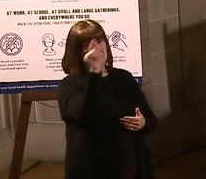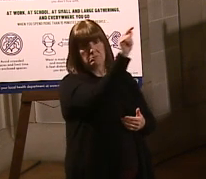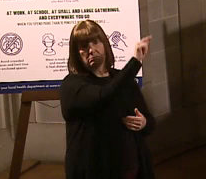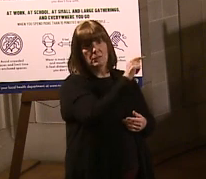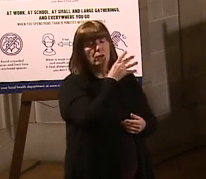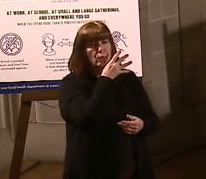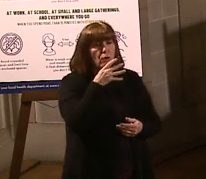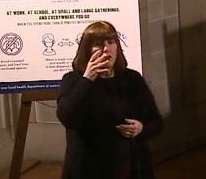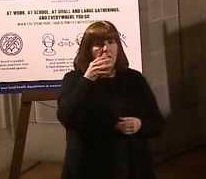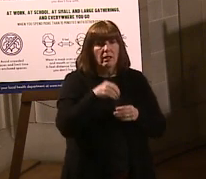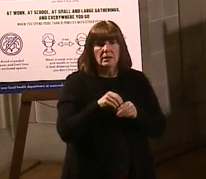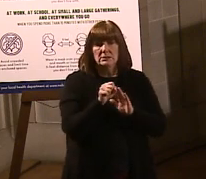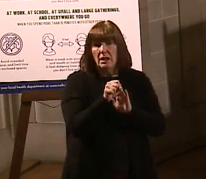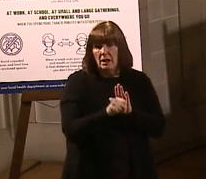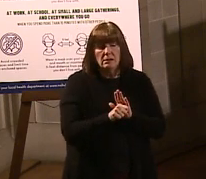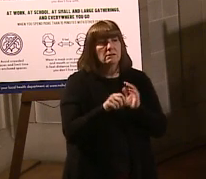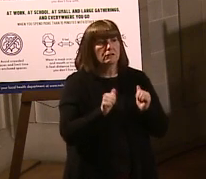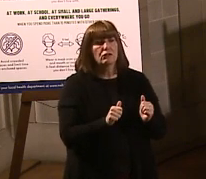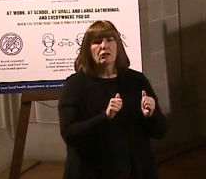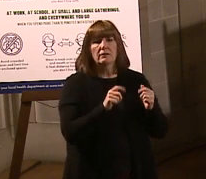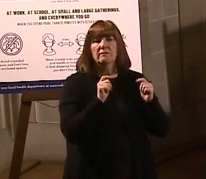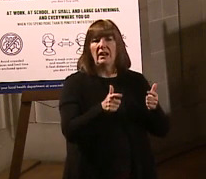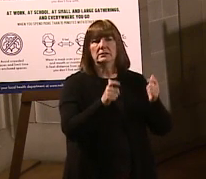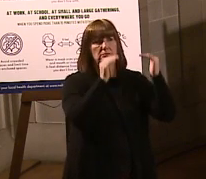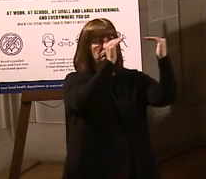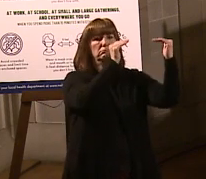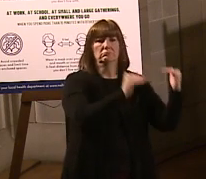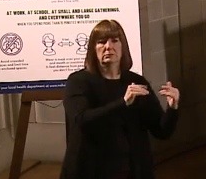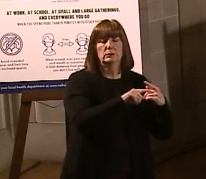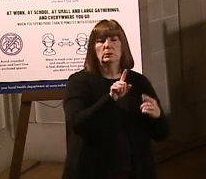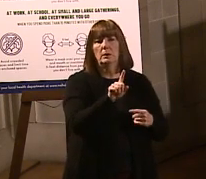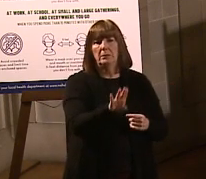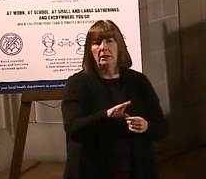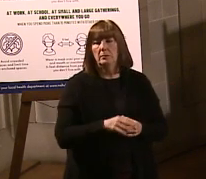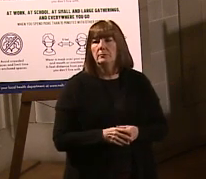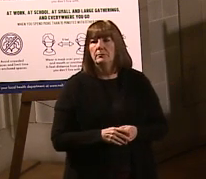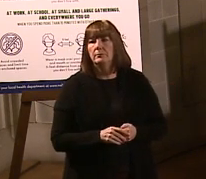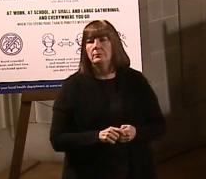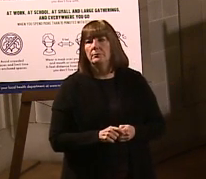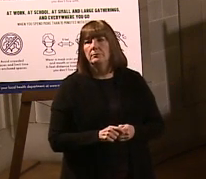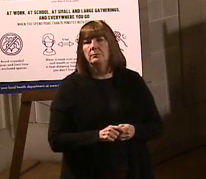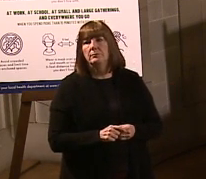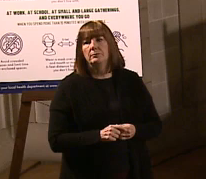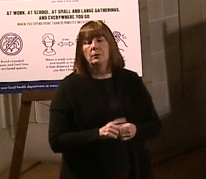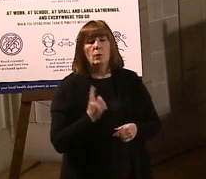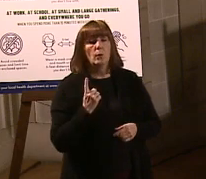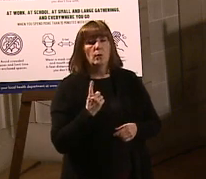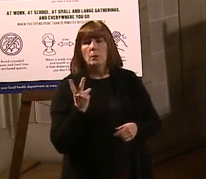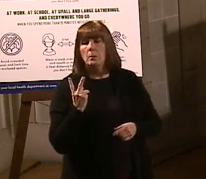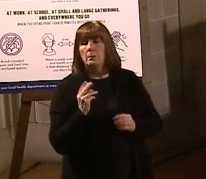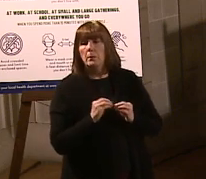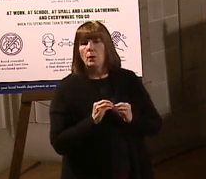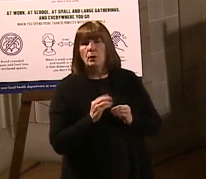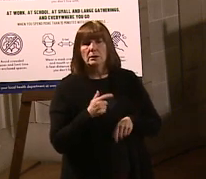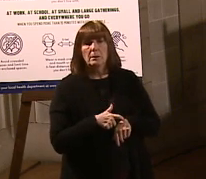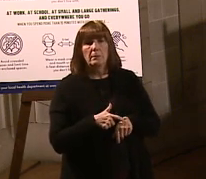in the more rural parts of the state have been able to move more quickly into phase 1B. A couple more questions.